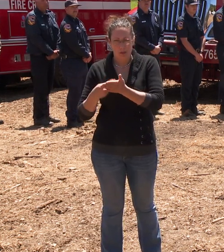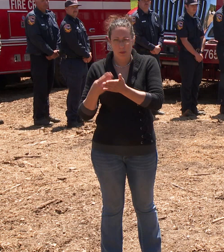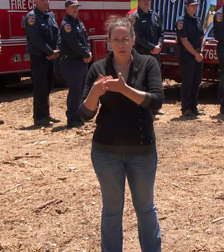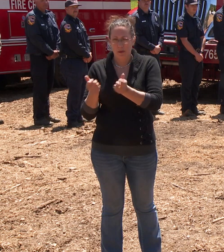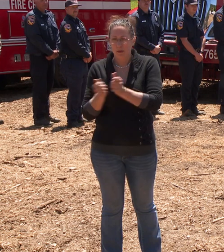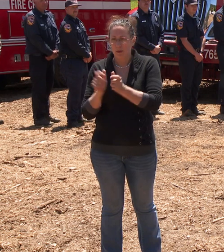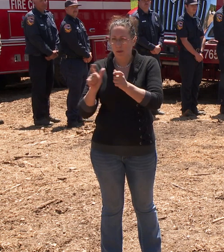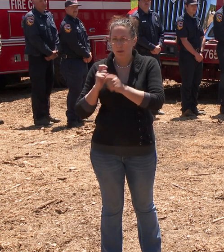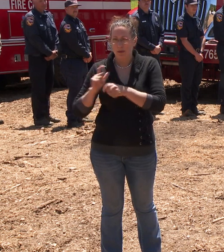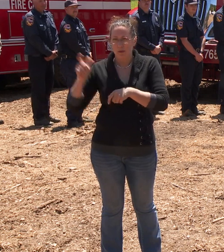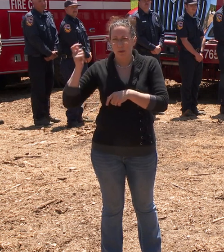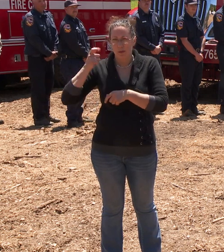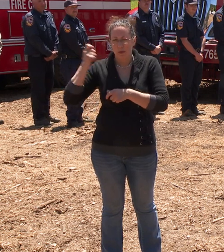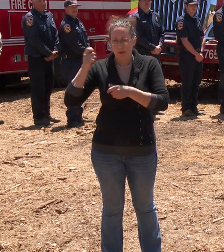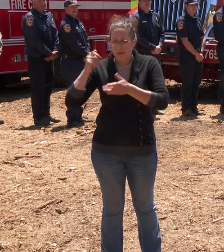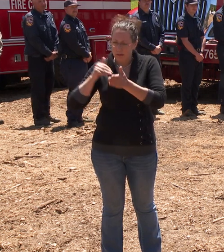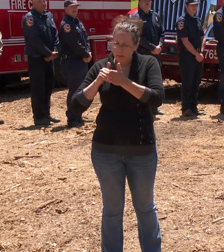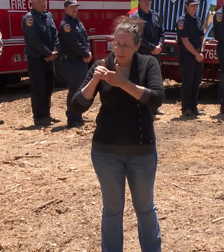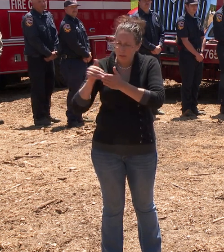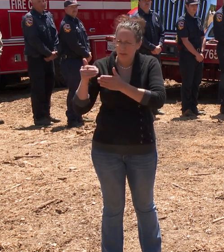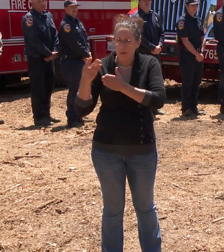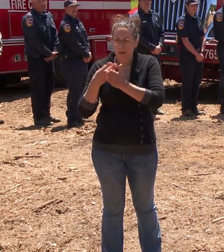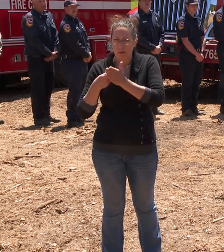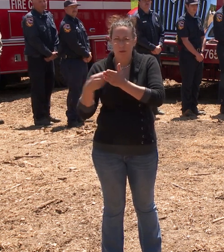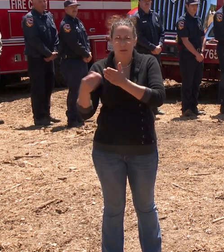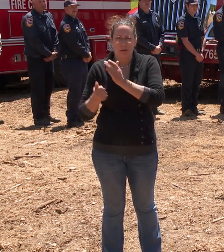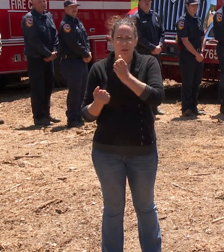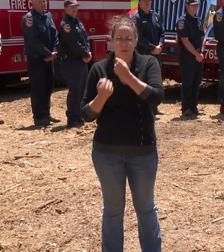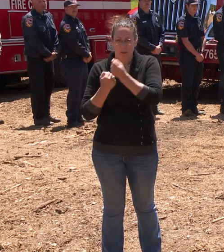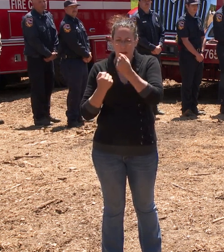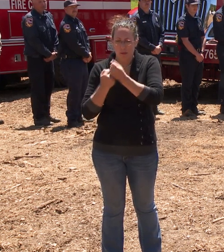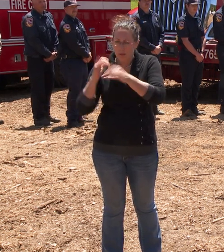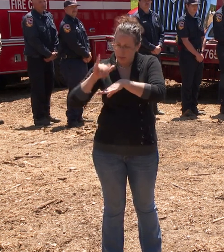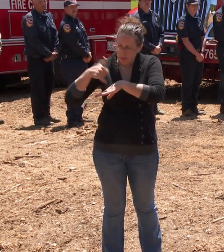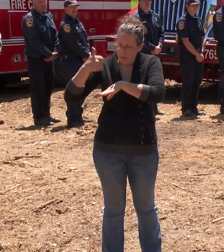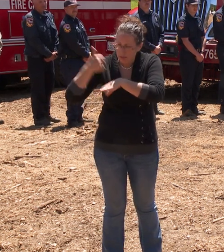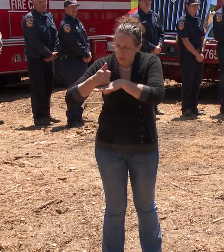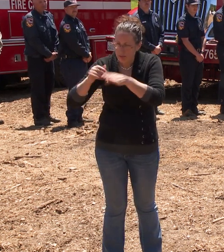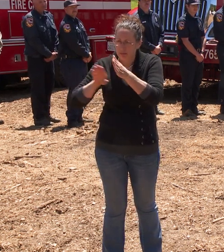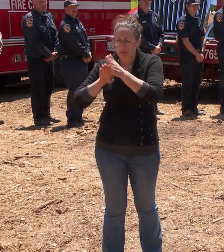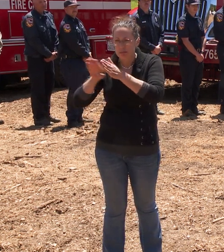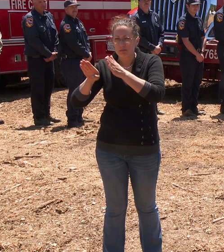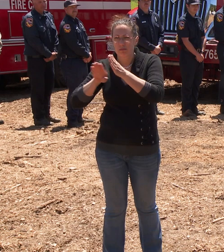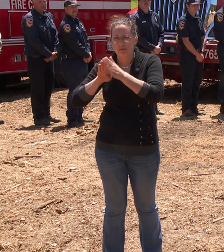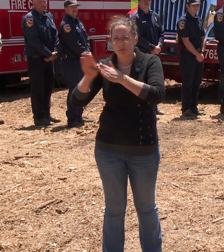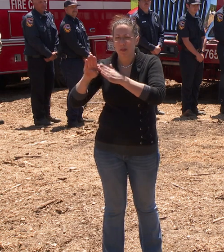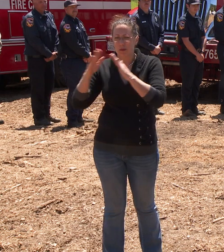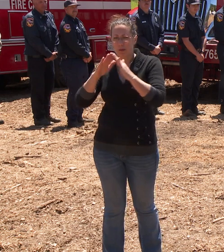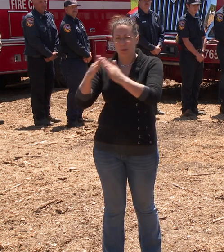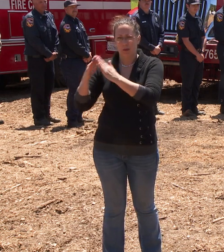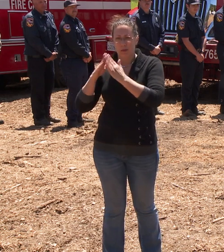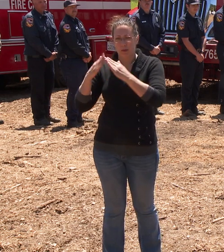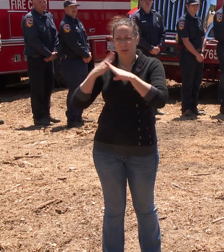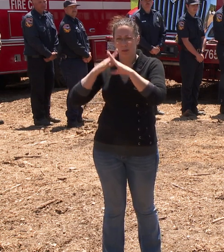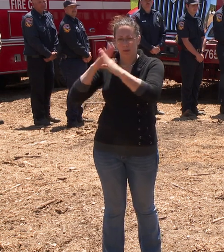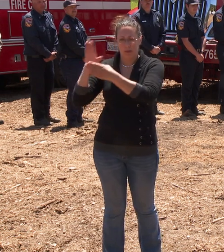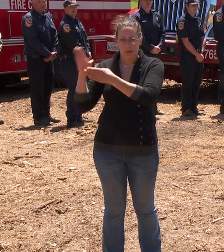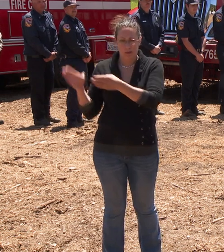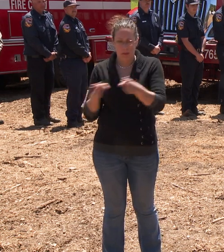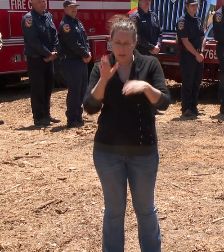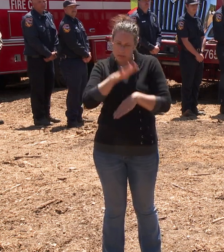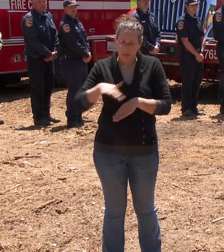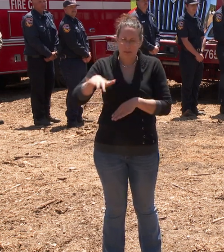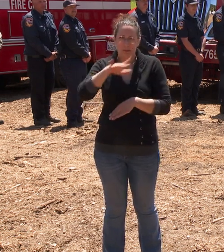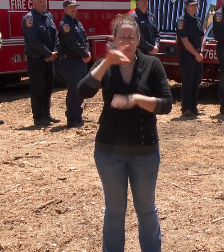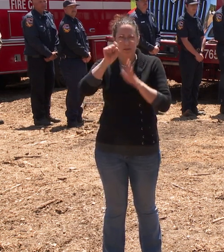grants giving millions of dollars in support in the development and implementation of community community wildfire protection plans across the state